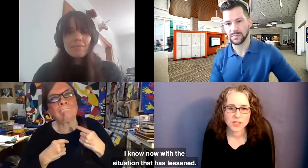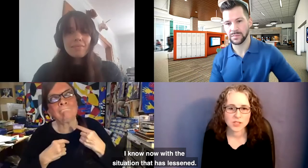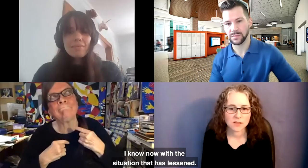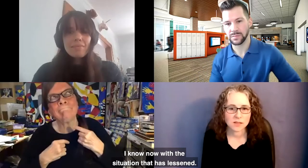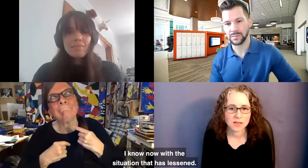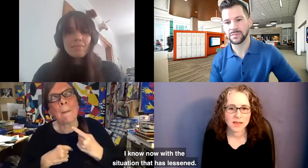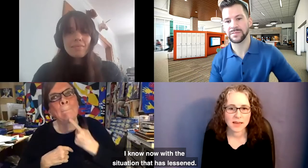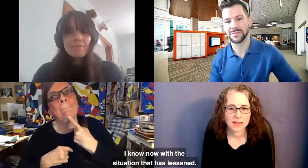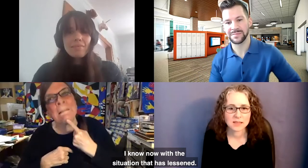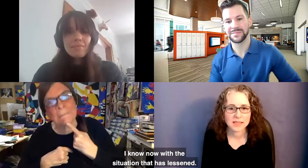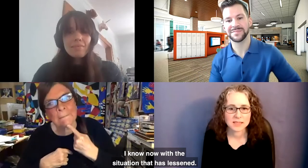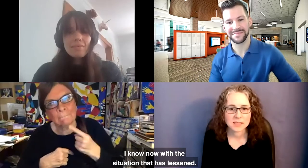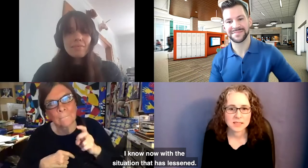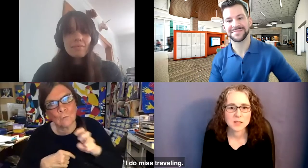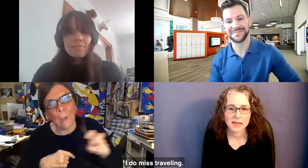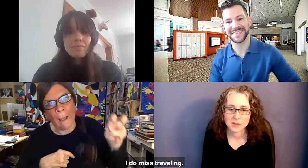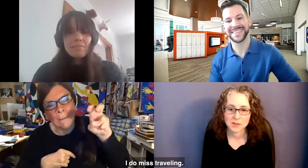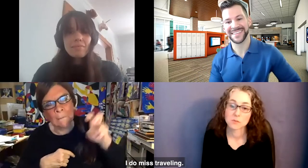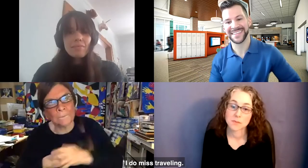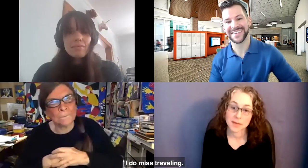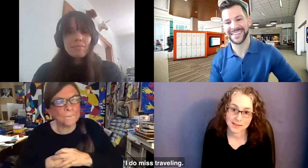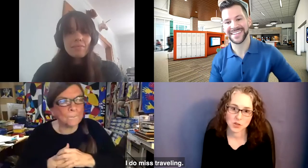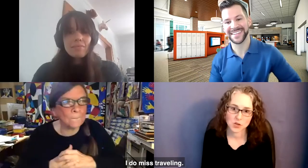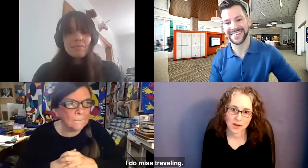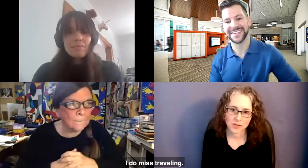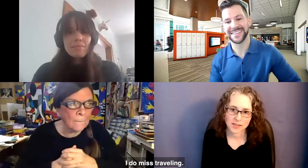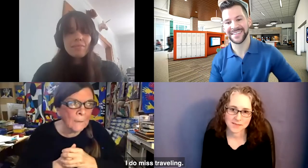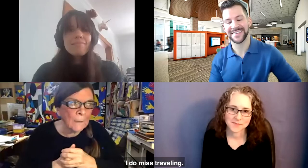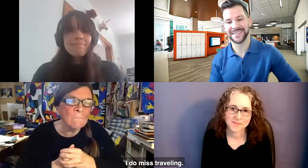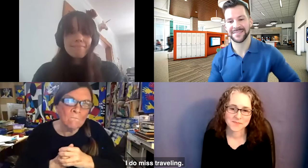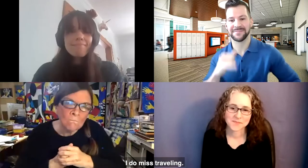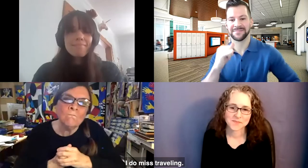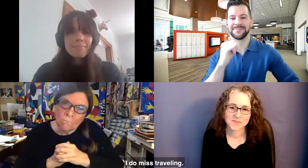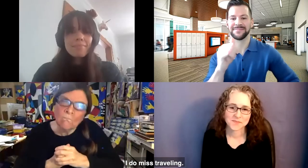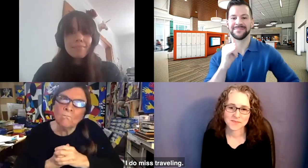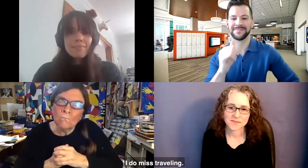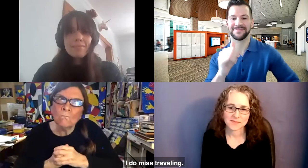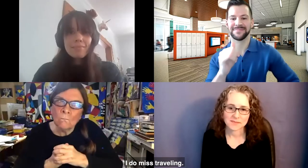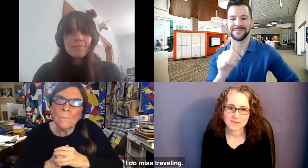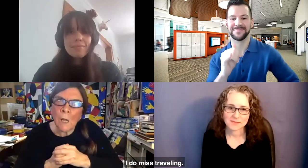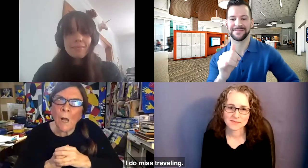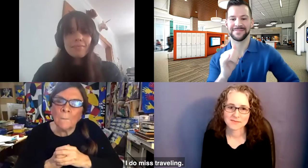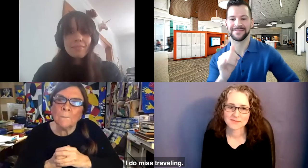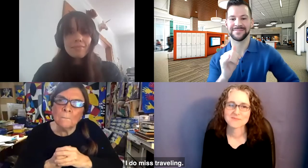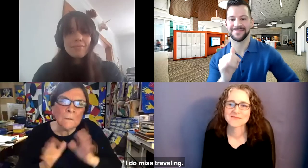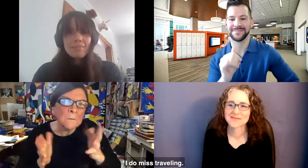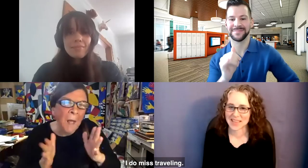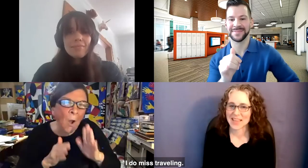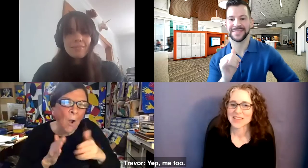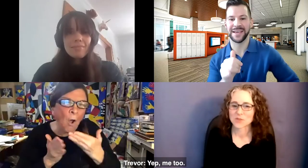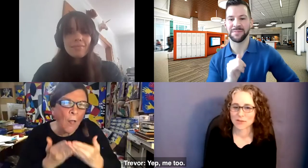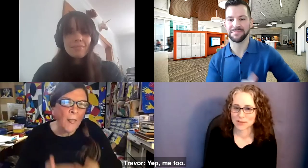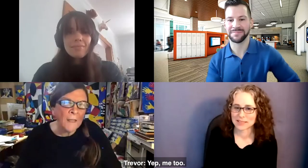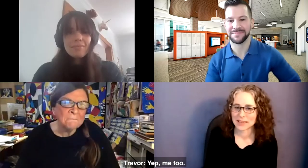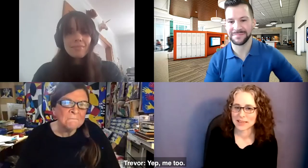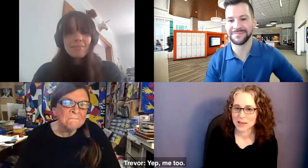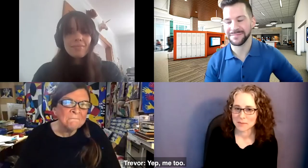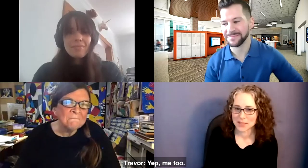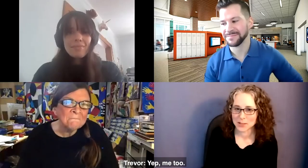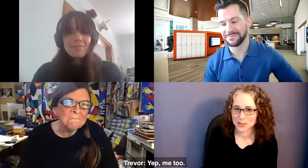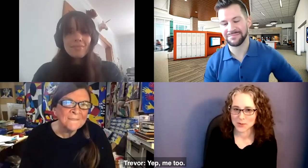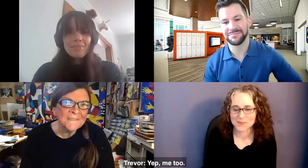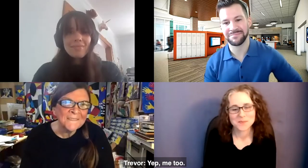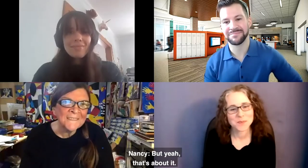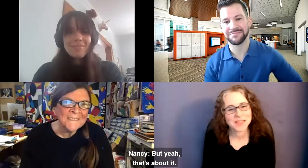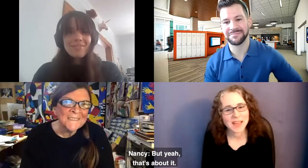situation that has lessened, I do miss traveling. Trevor signing. Trevor is saying, yep,